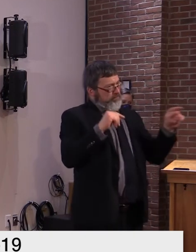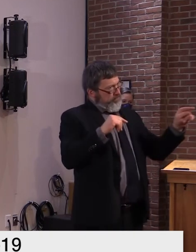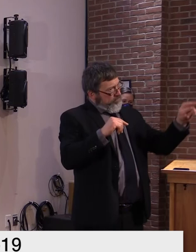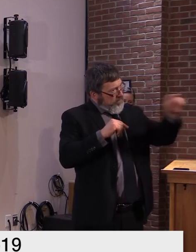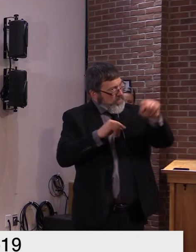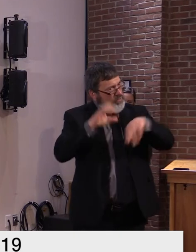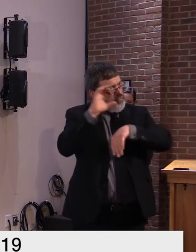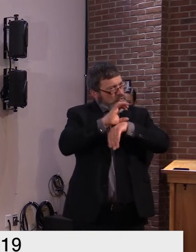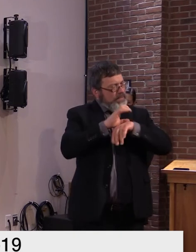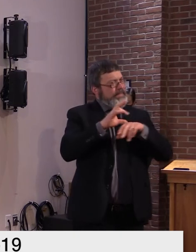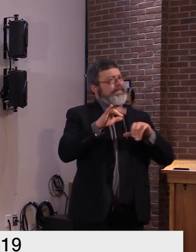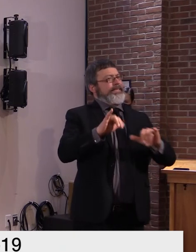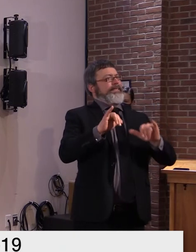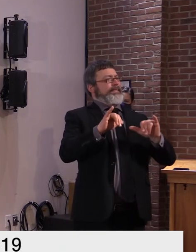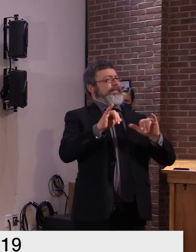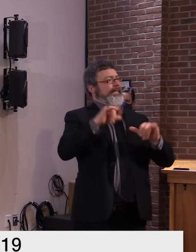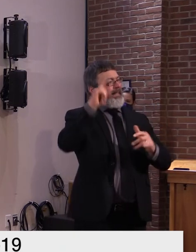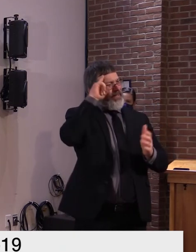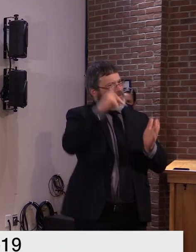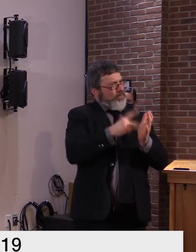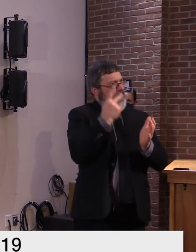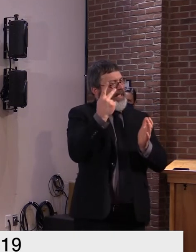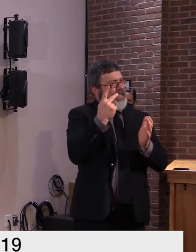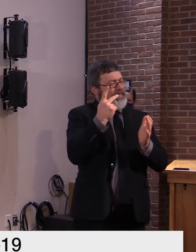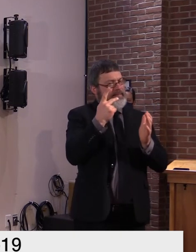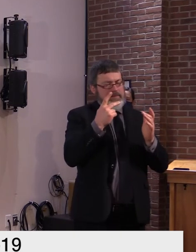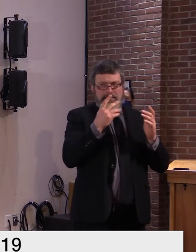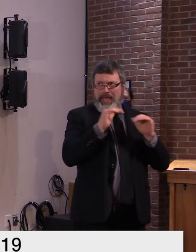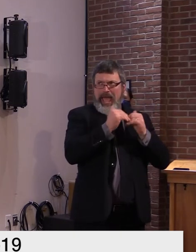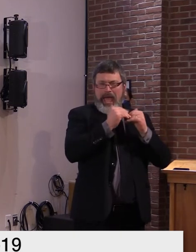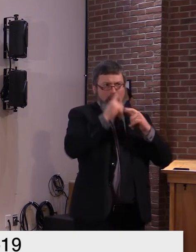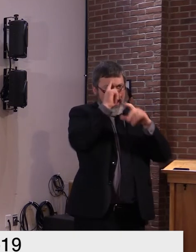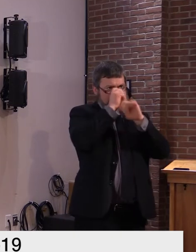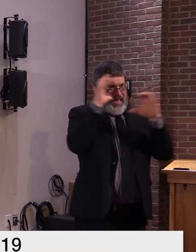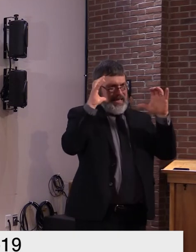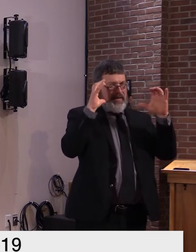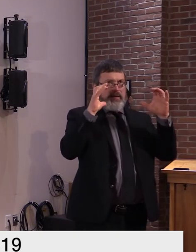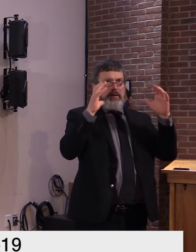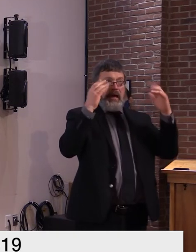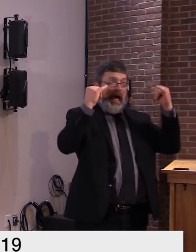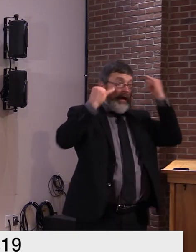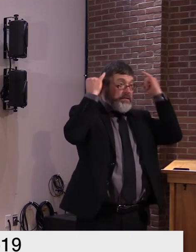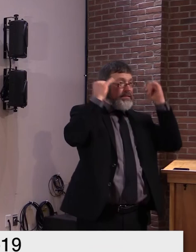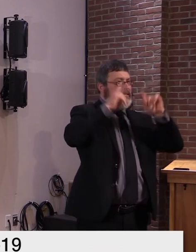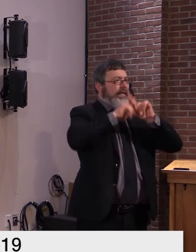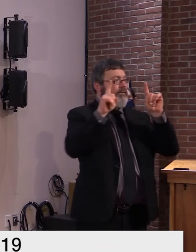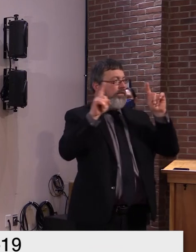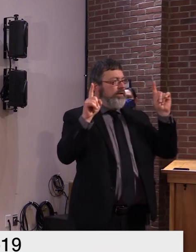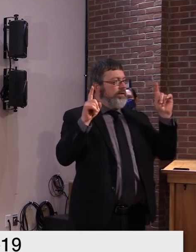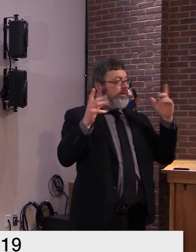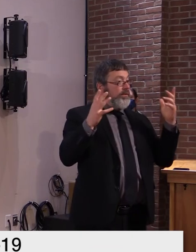they can keep their constituency safe as well.